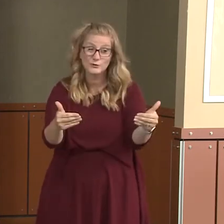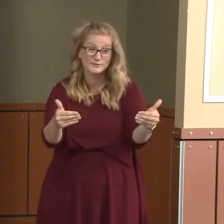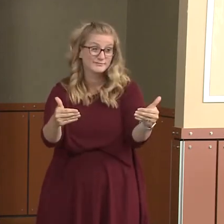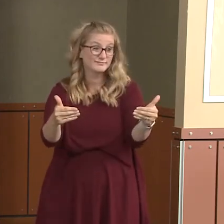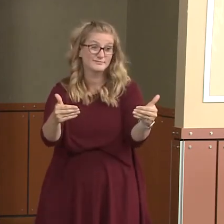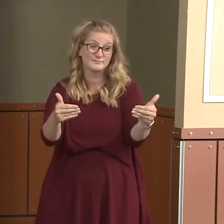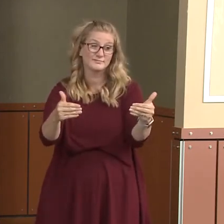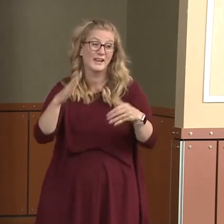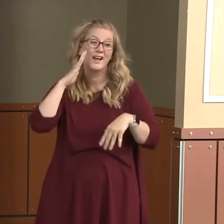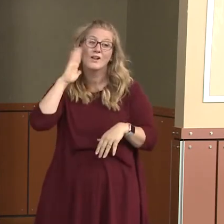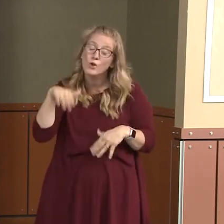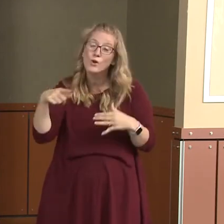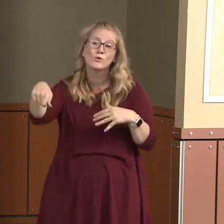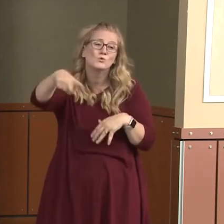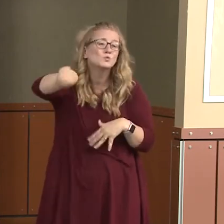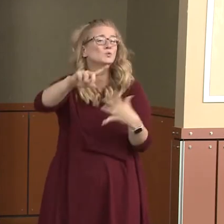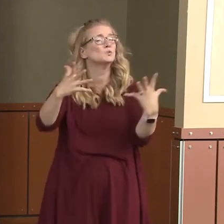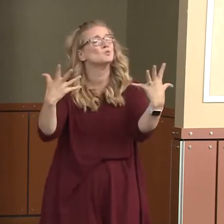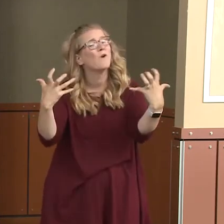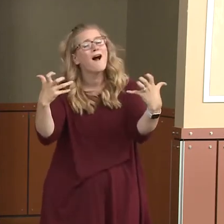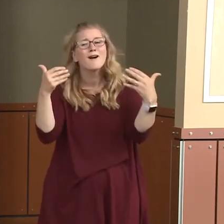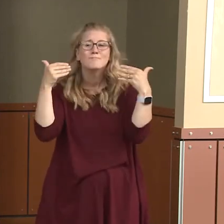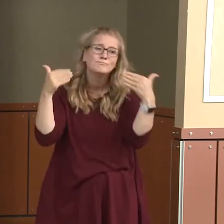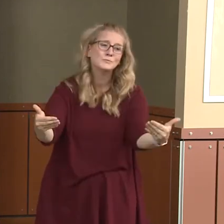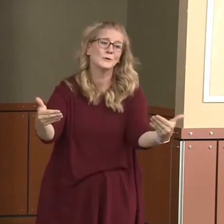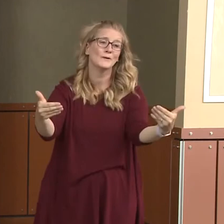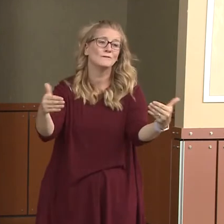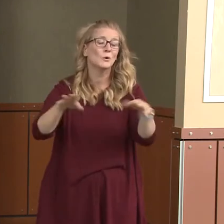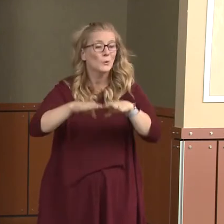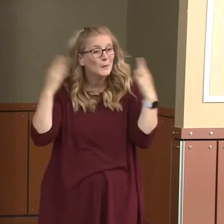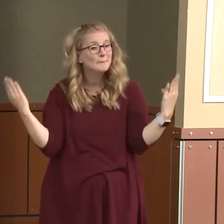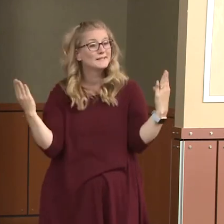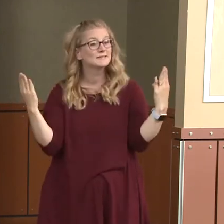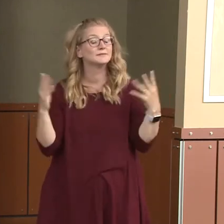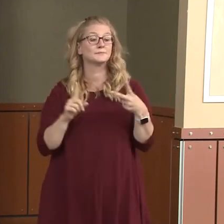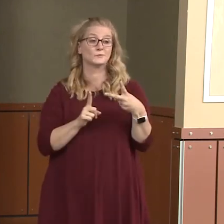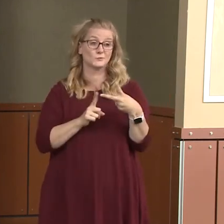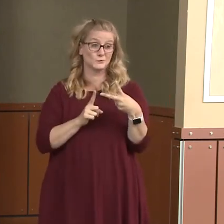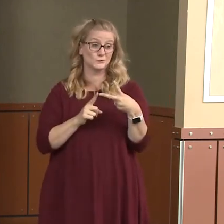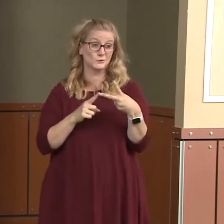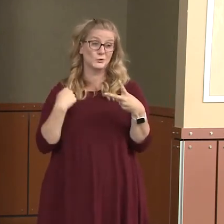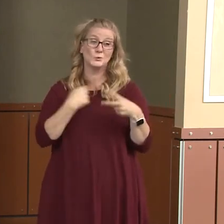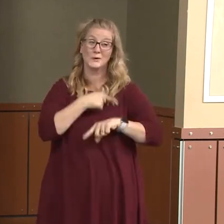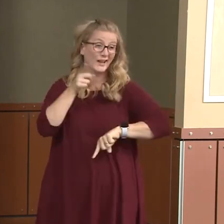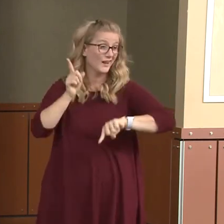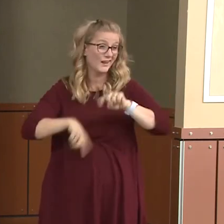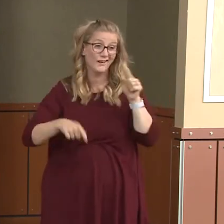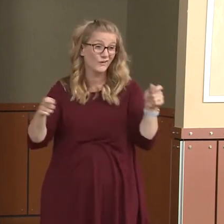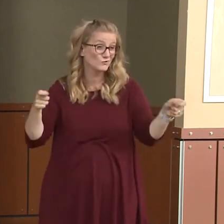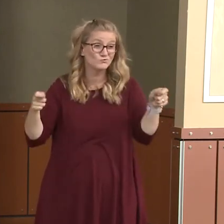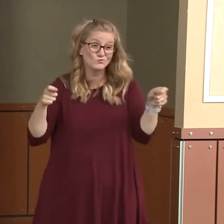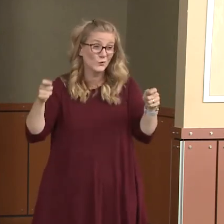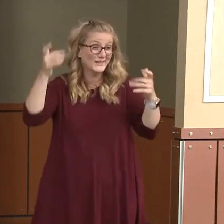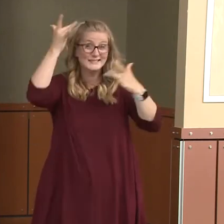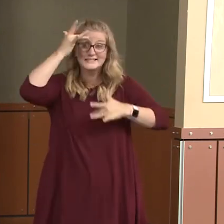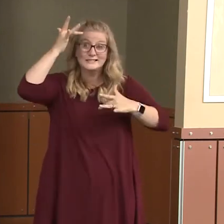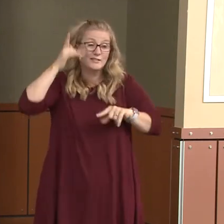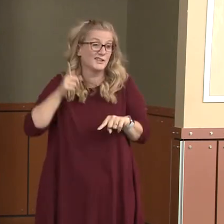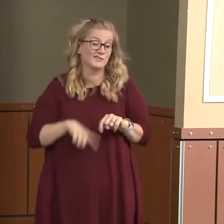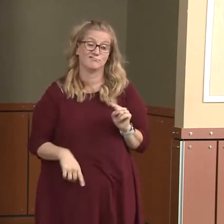everyone in this community would like to. And two, we are not going to be able to get this disease under control.